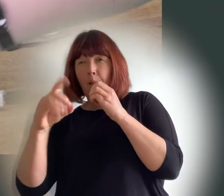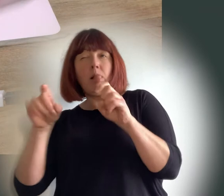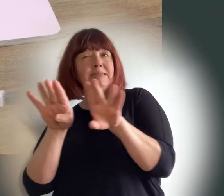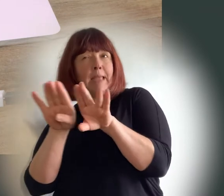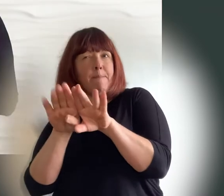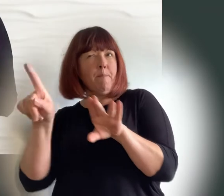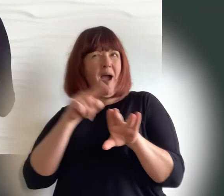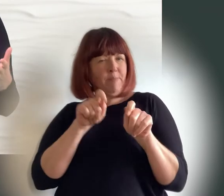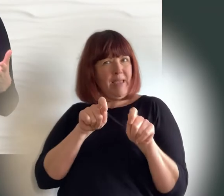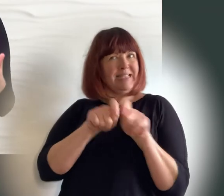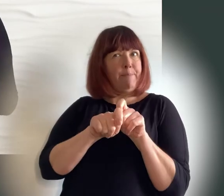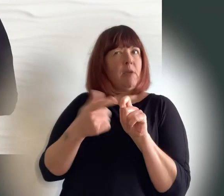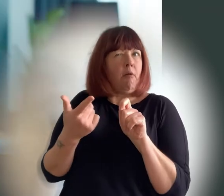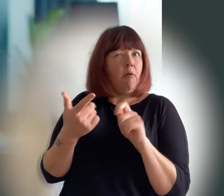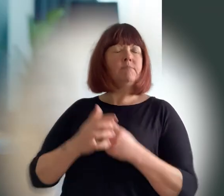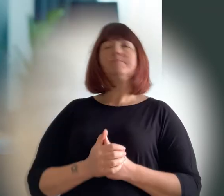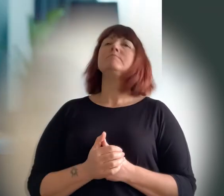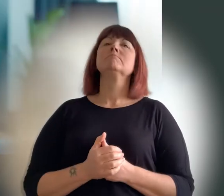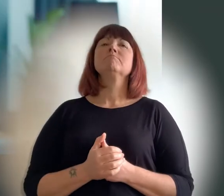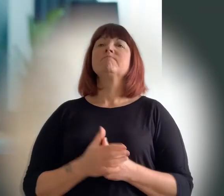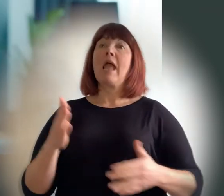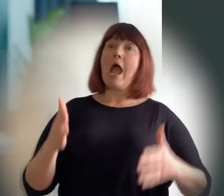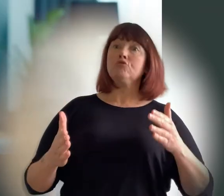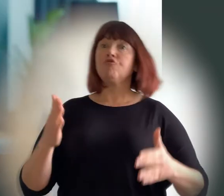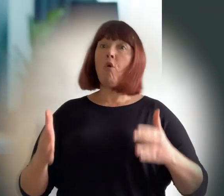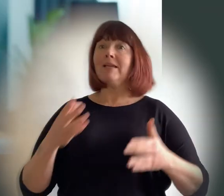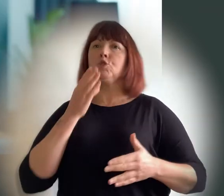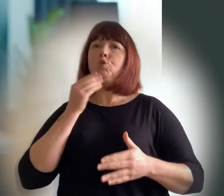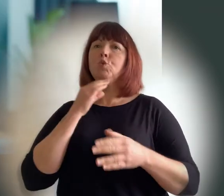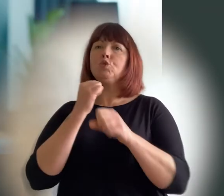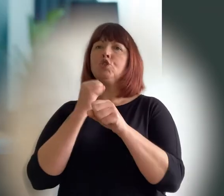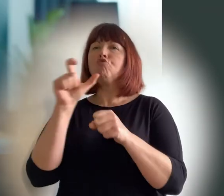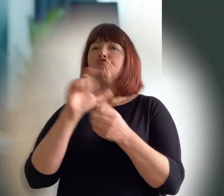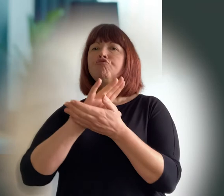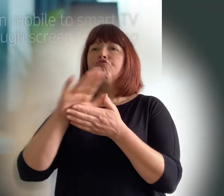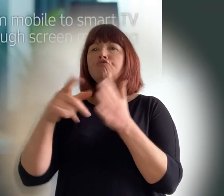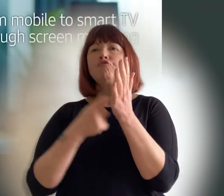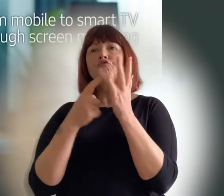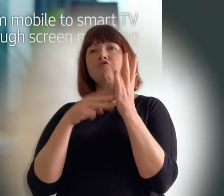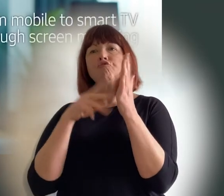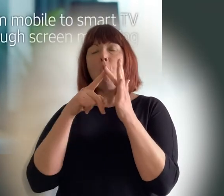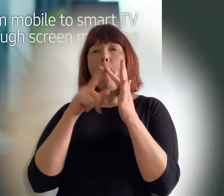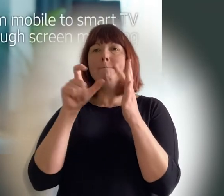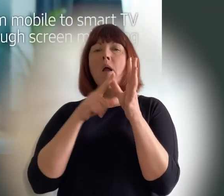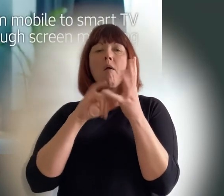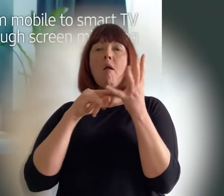Android phone users can try Chromecast or screen mirroring as a way to send sound and images to a bigger screen